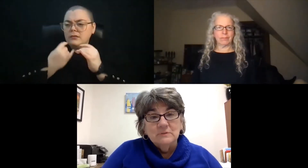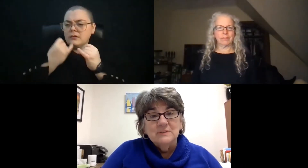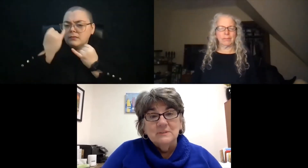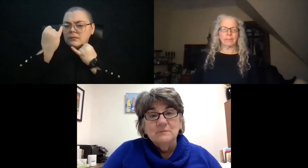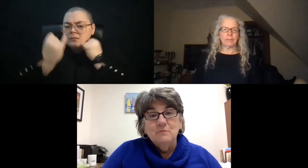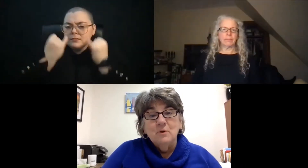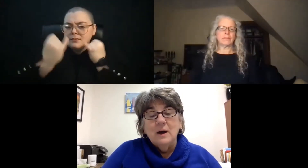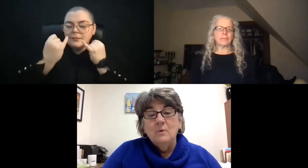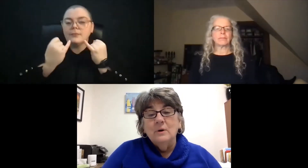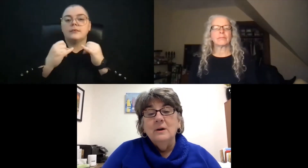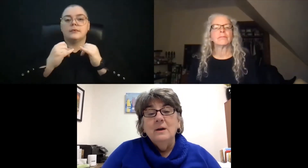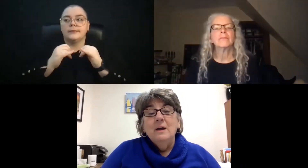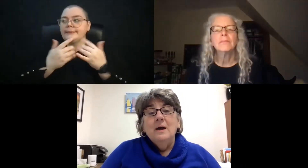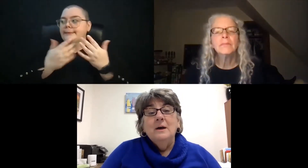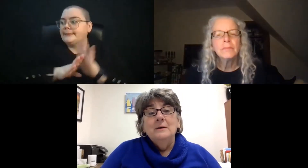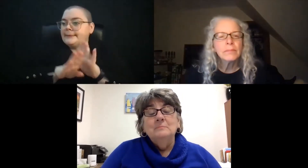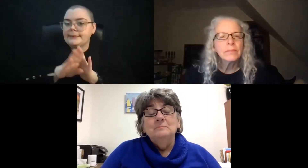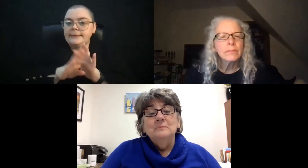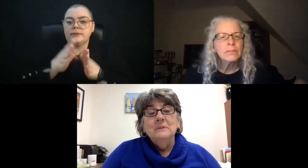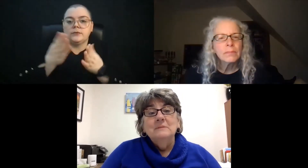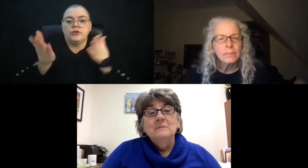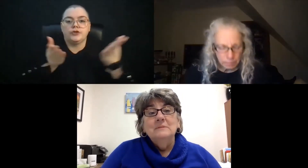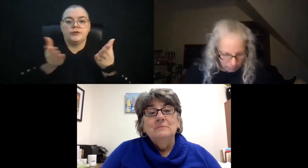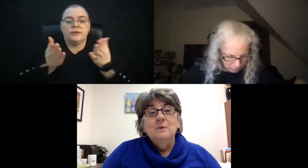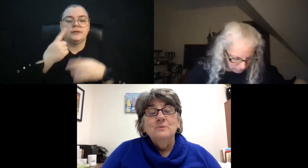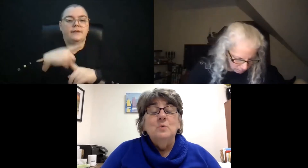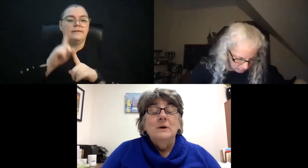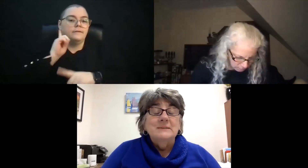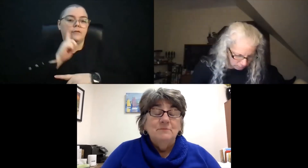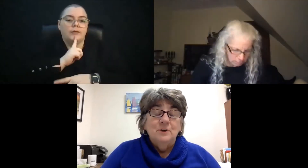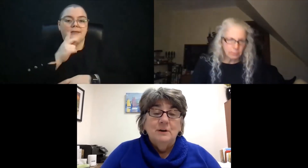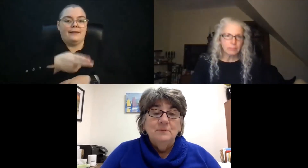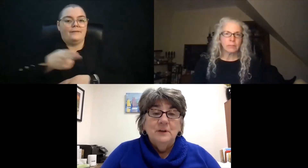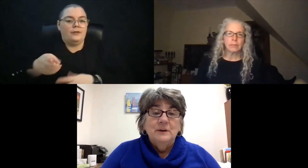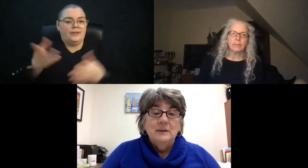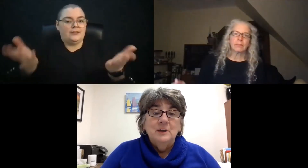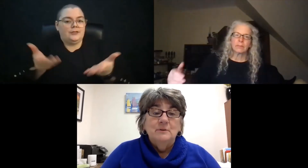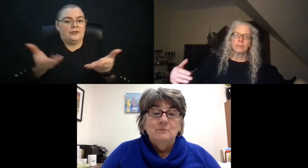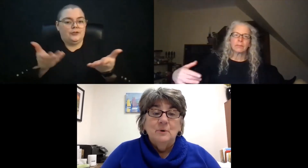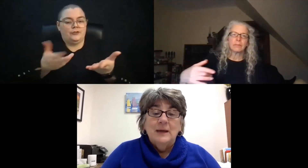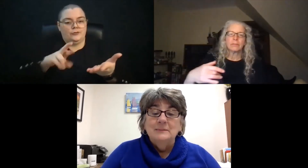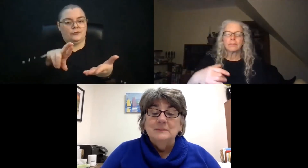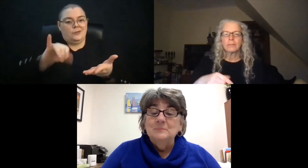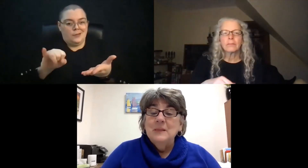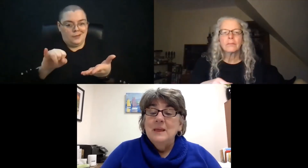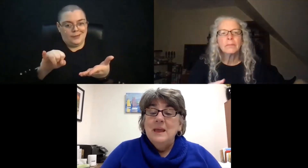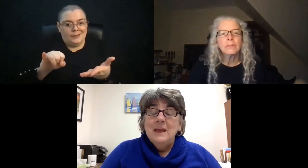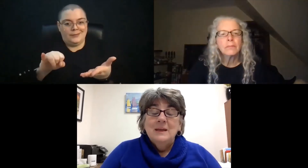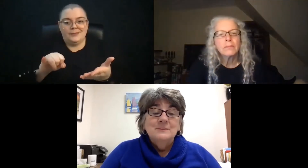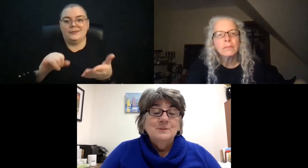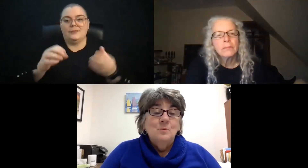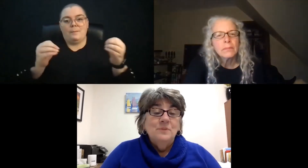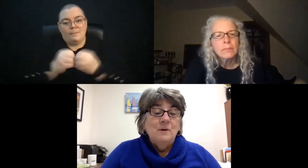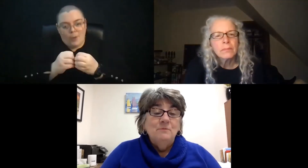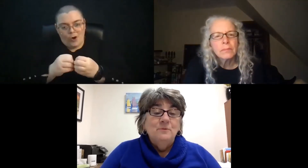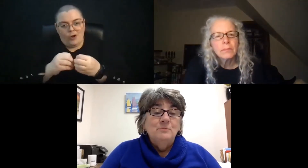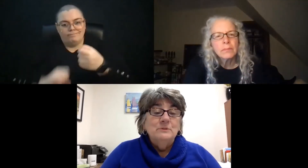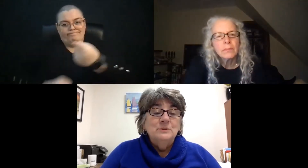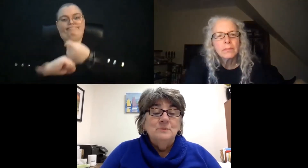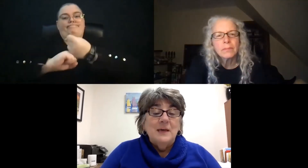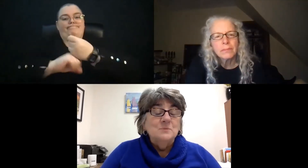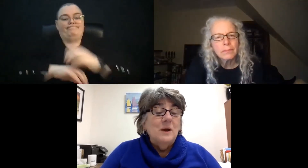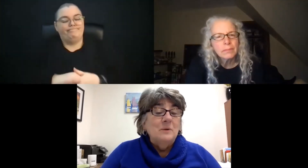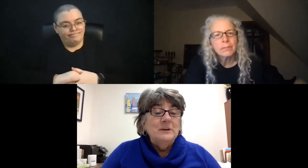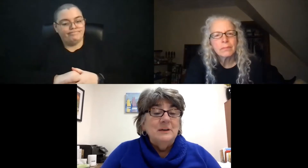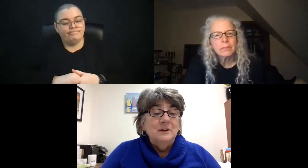services for our folks who are Deaf and Hard of Hearing here in Rhode Island. And so without further